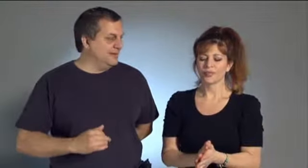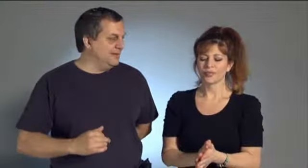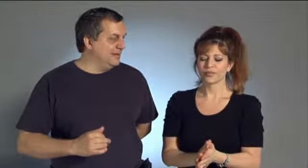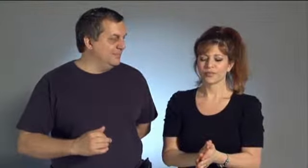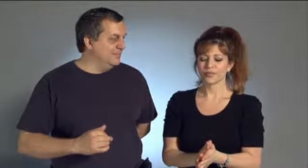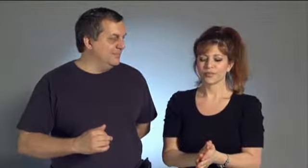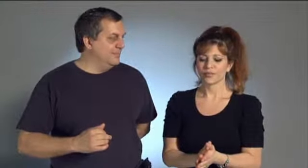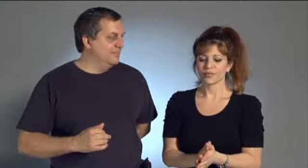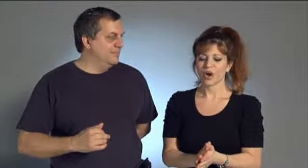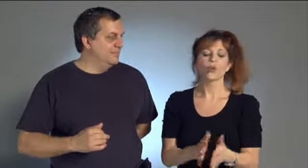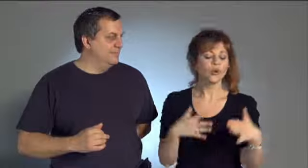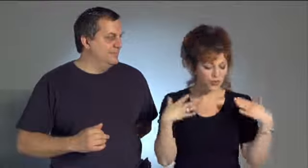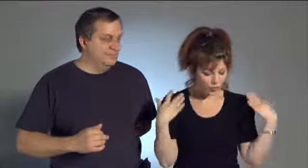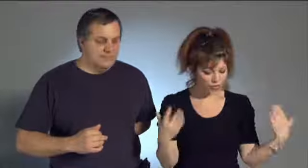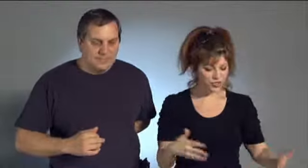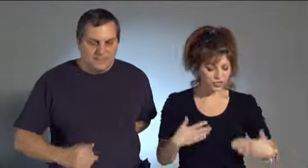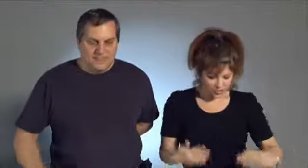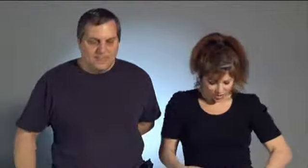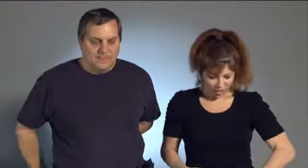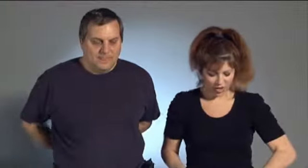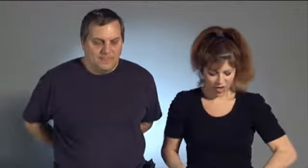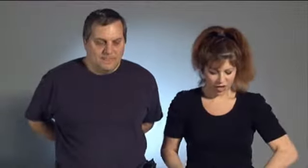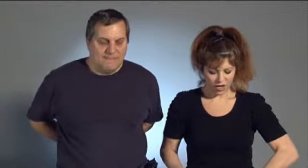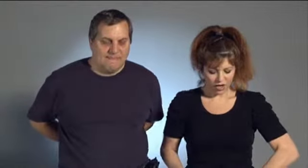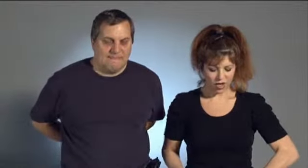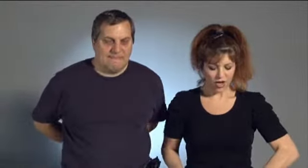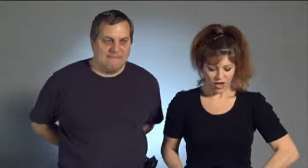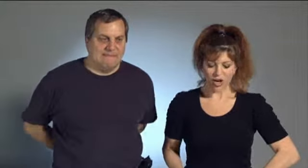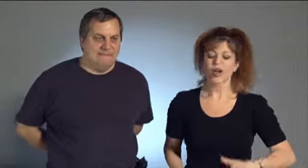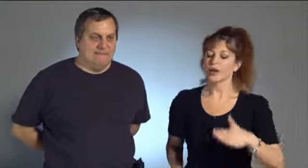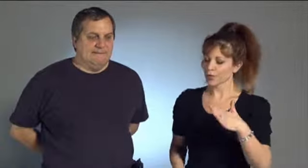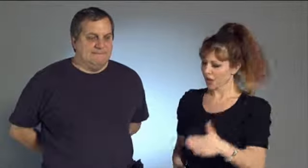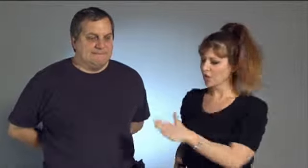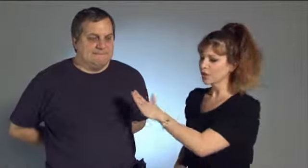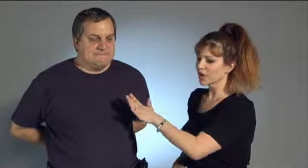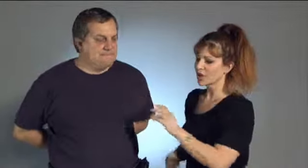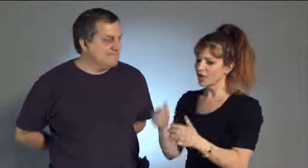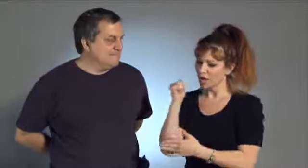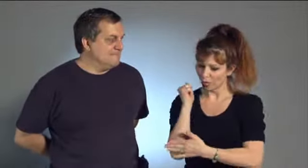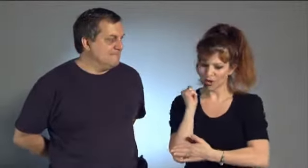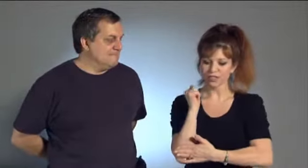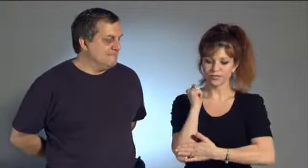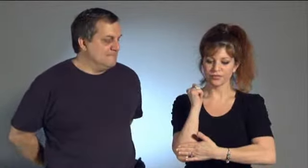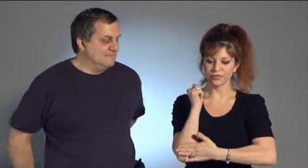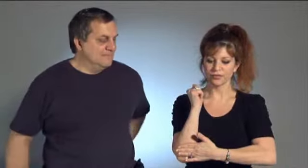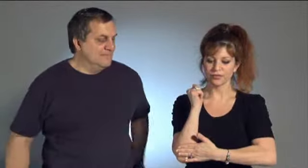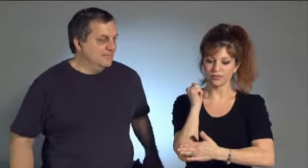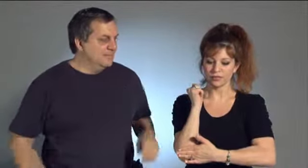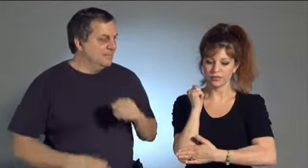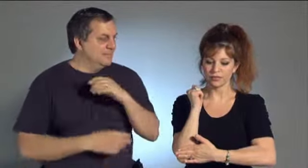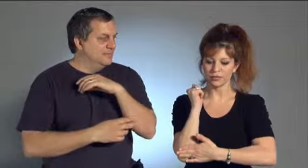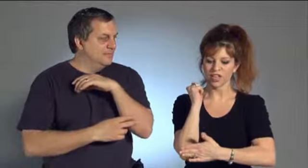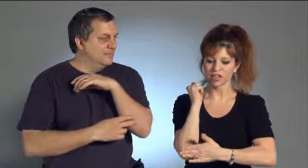of deep. All right. We'll do some. Okay. Here we go. Here we go. Elbows. Test.